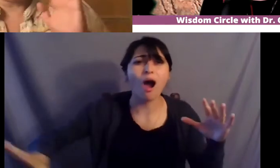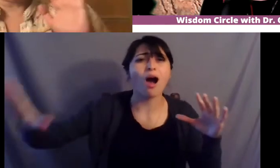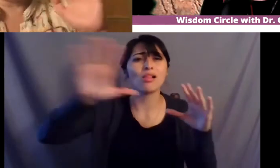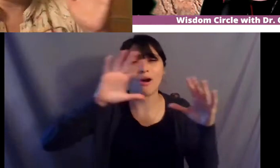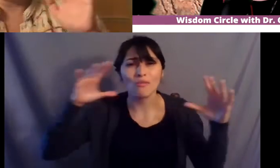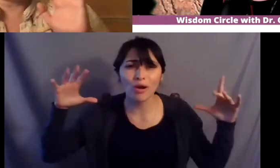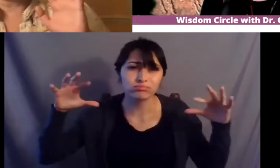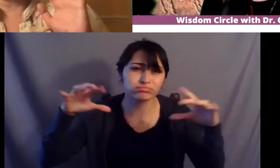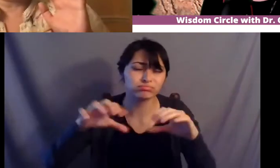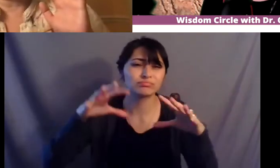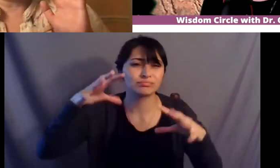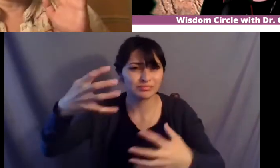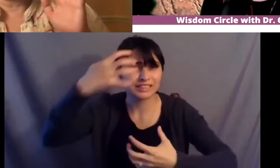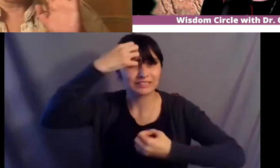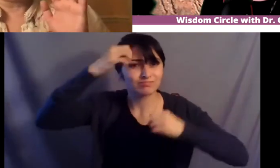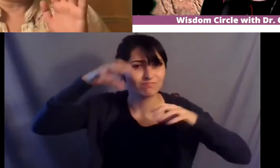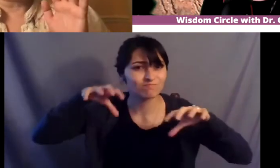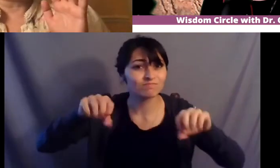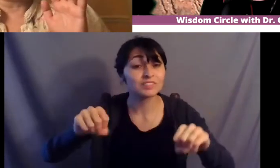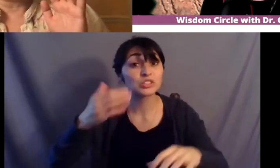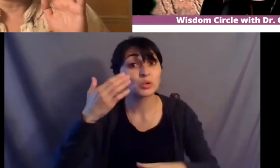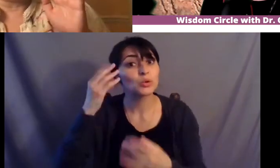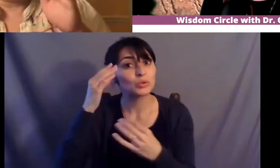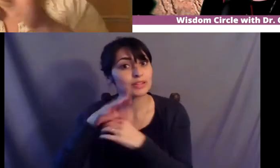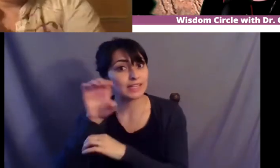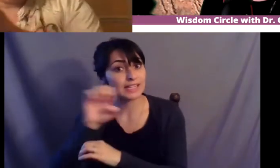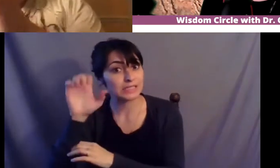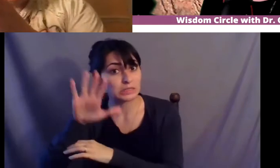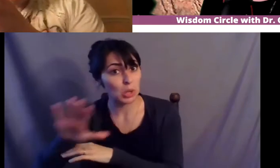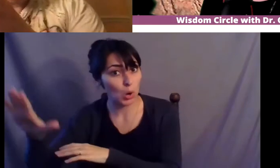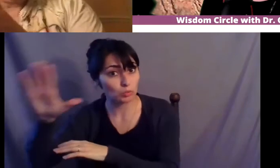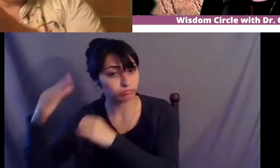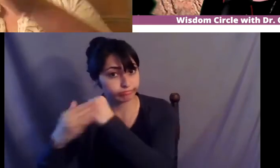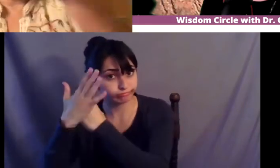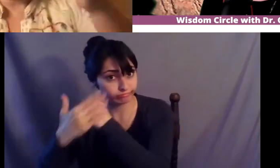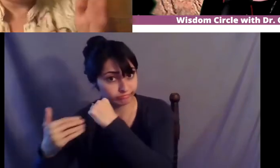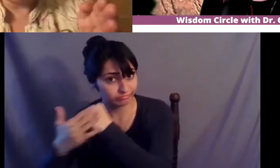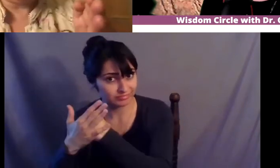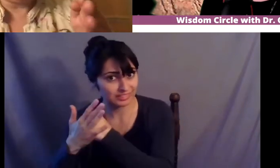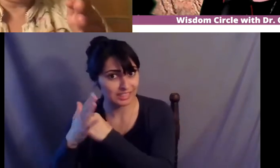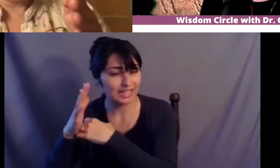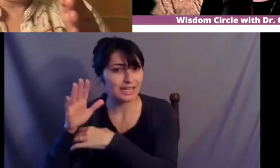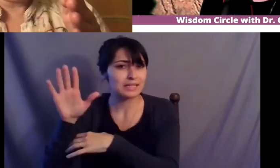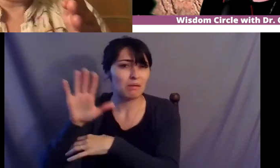like what happens like out on the east coast the hold off for about a hundred years and then like another couple hundred years